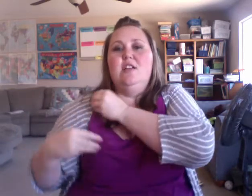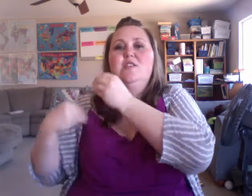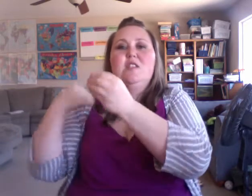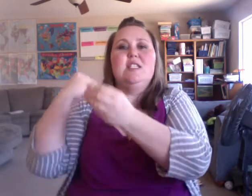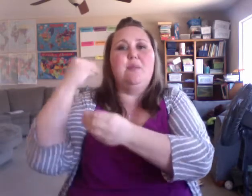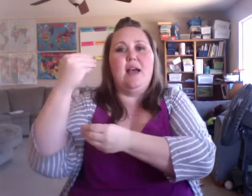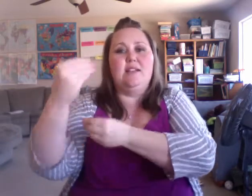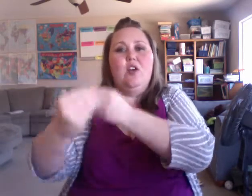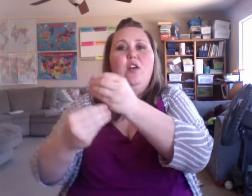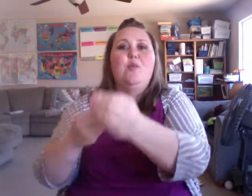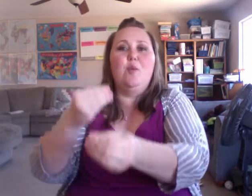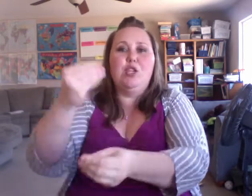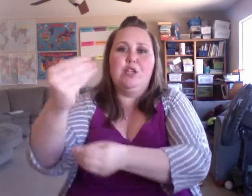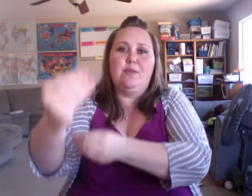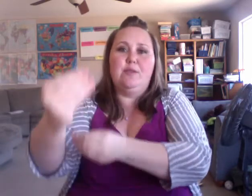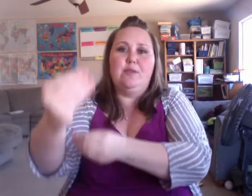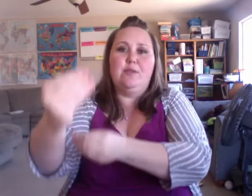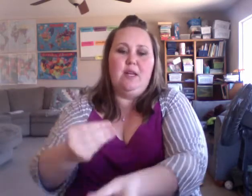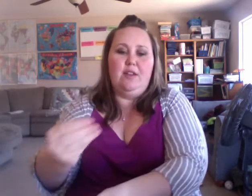So, this is passing on from one generation to another.